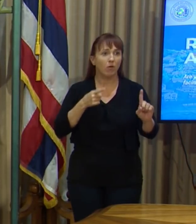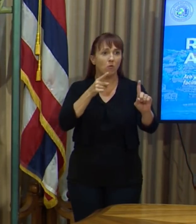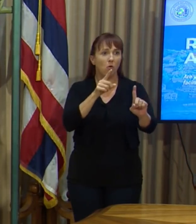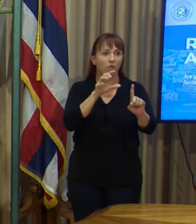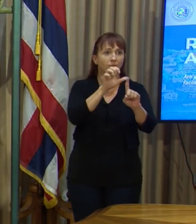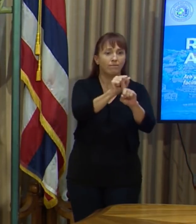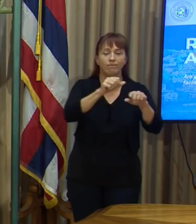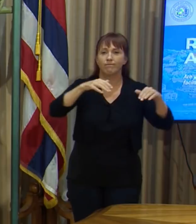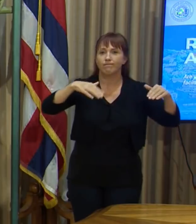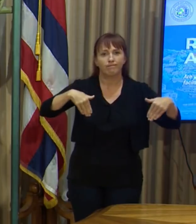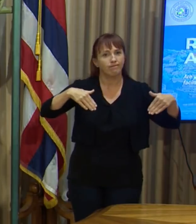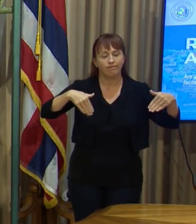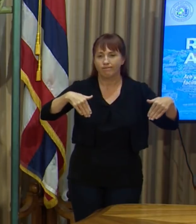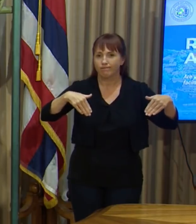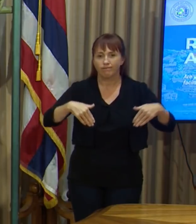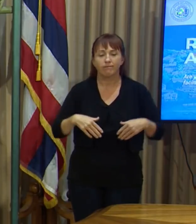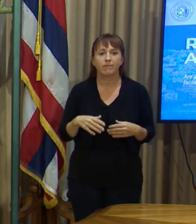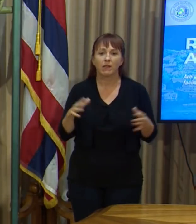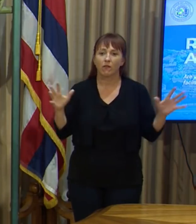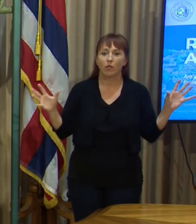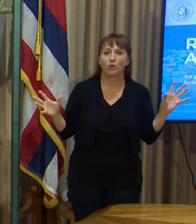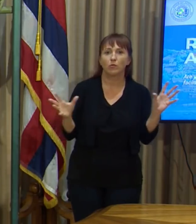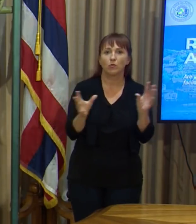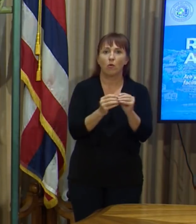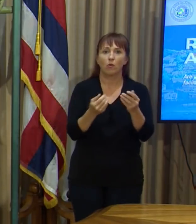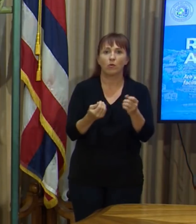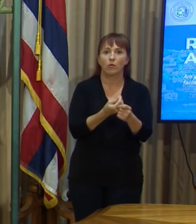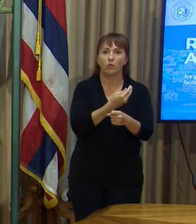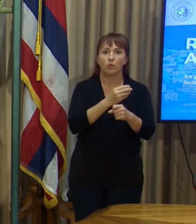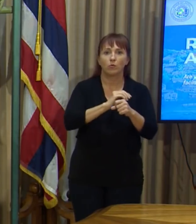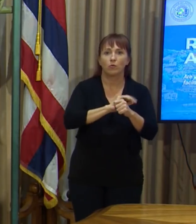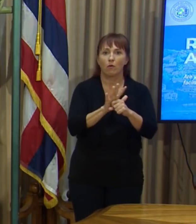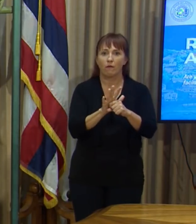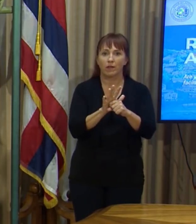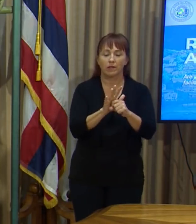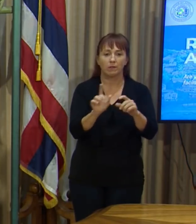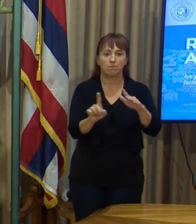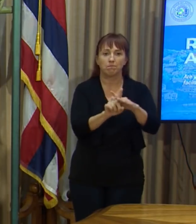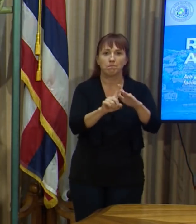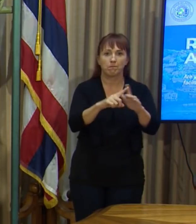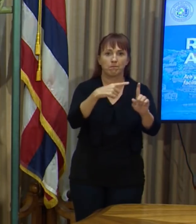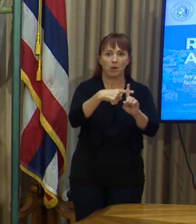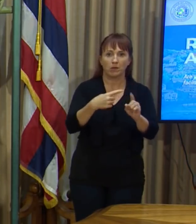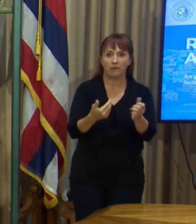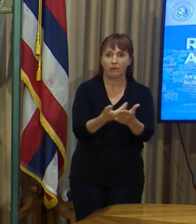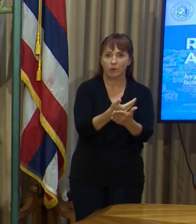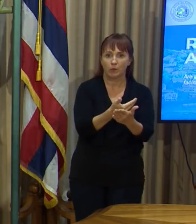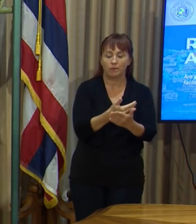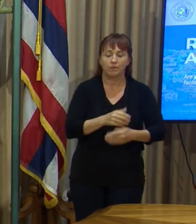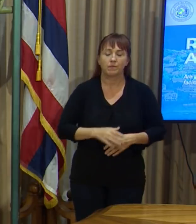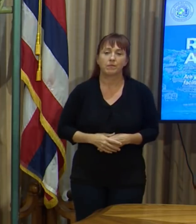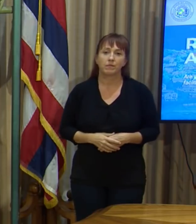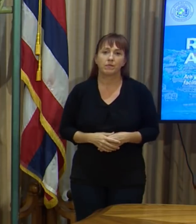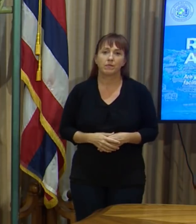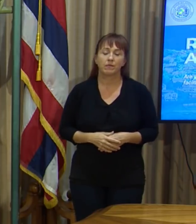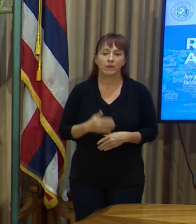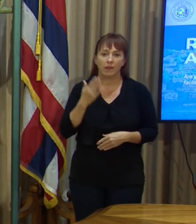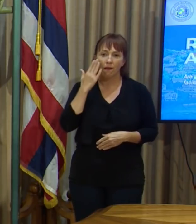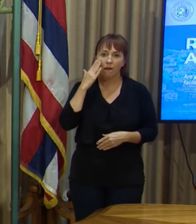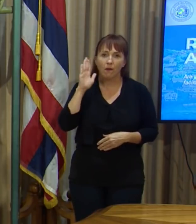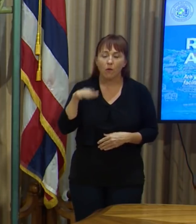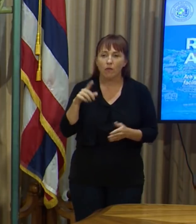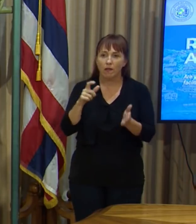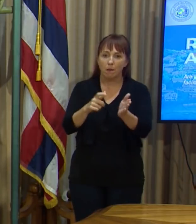need to be in terms of the total new cases that we're seeing. I do know that the mandates